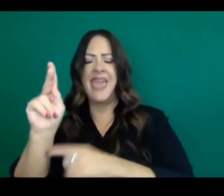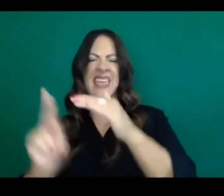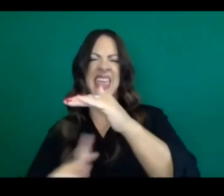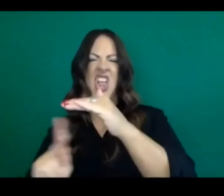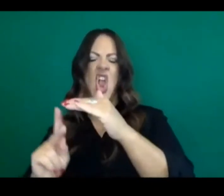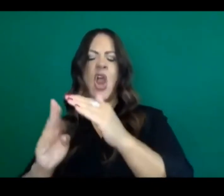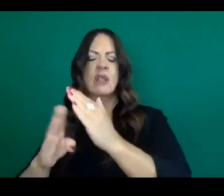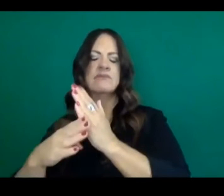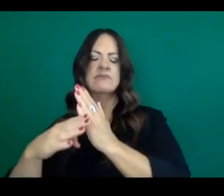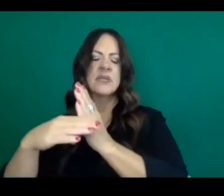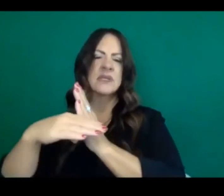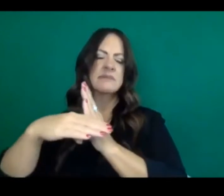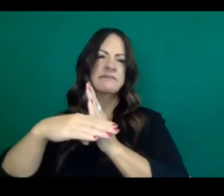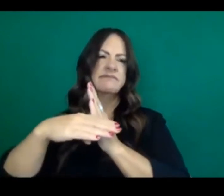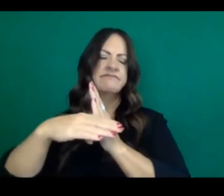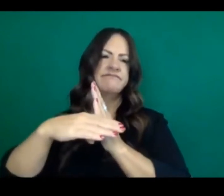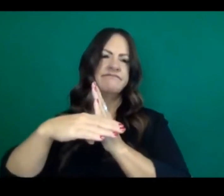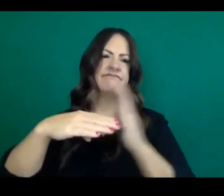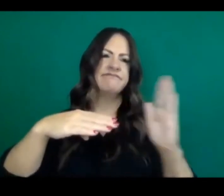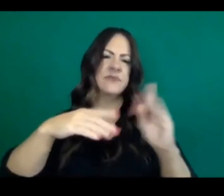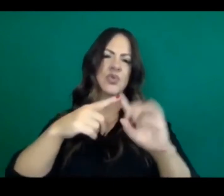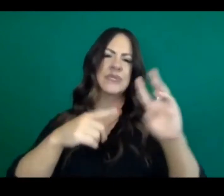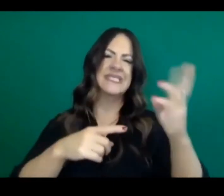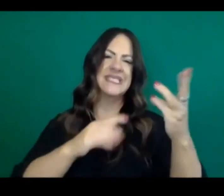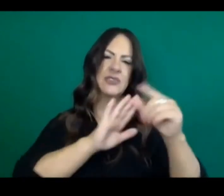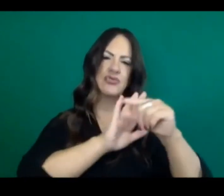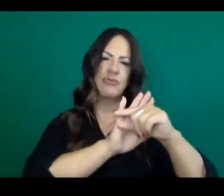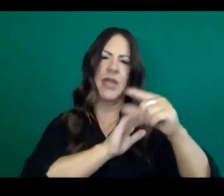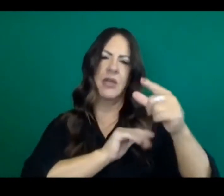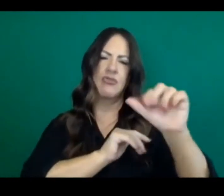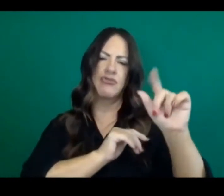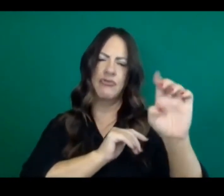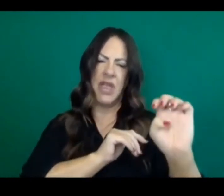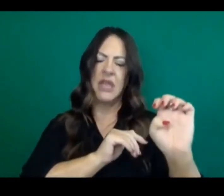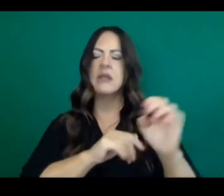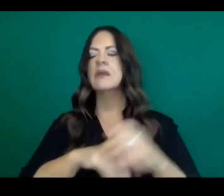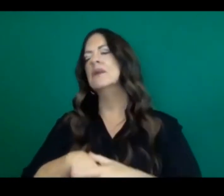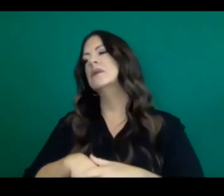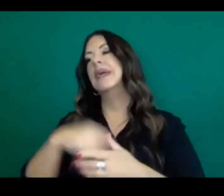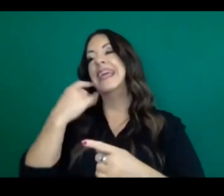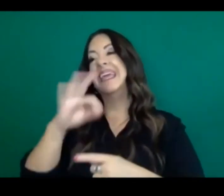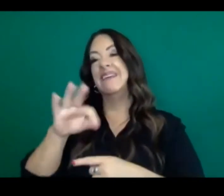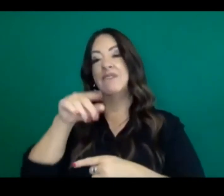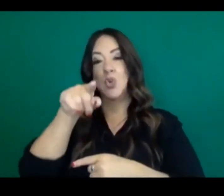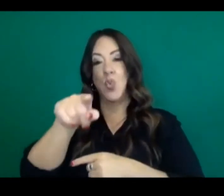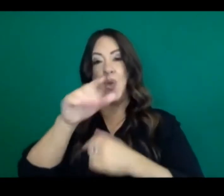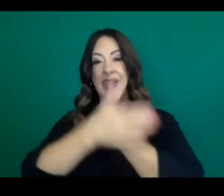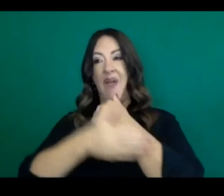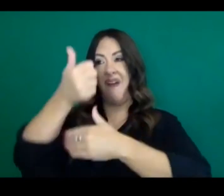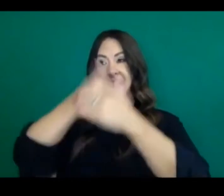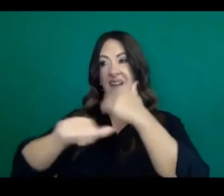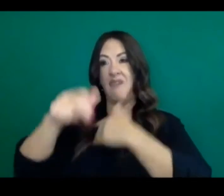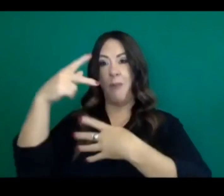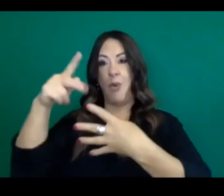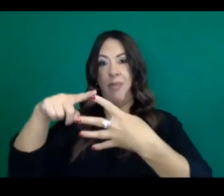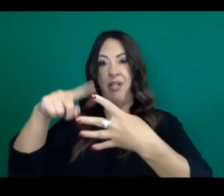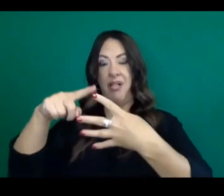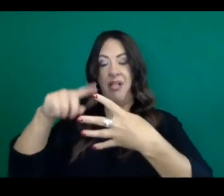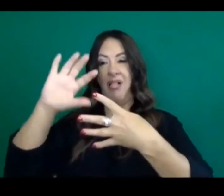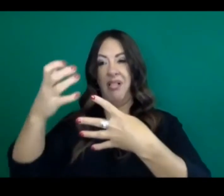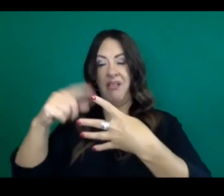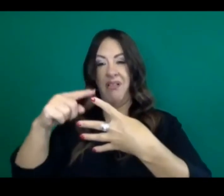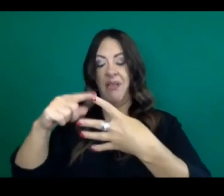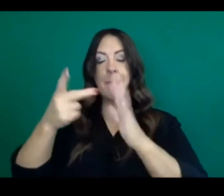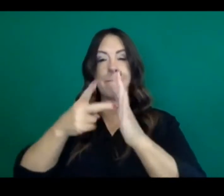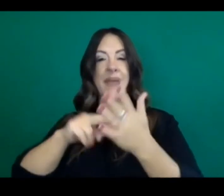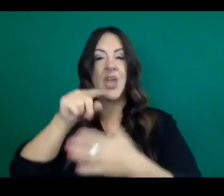that still maintains. So counties in the purple tier who have essentially a case rate, a daily